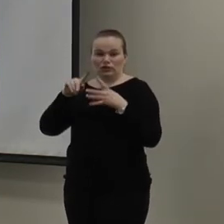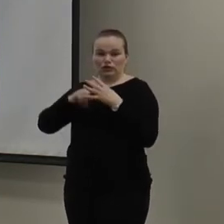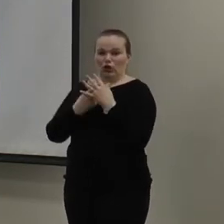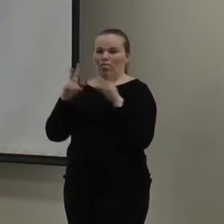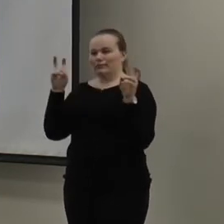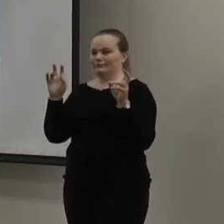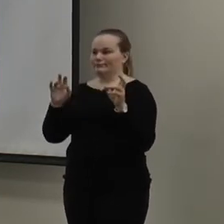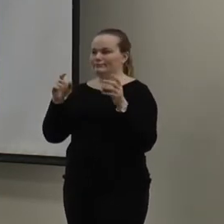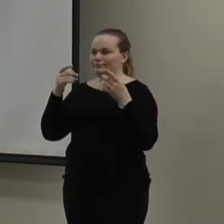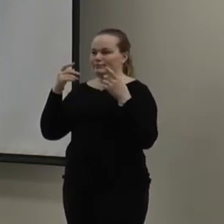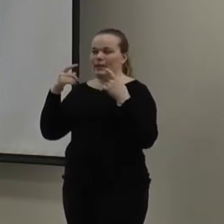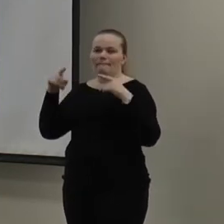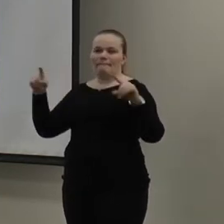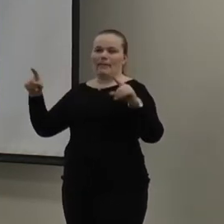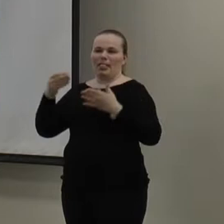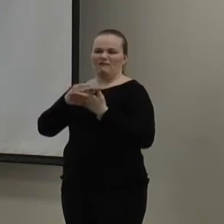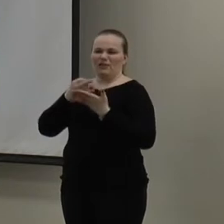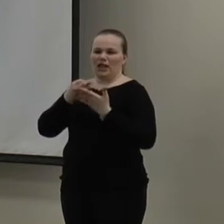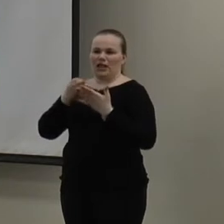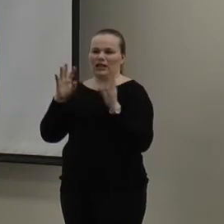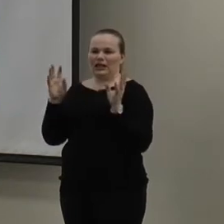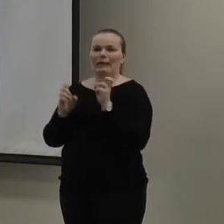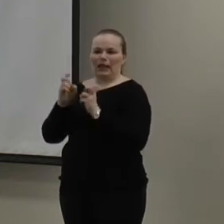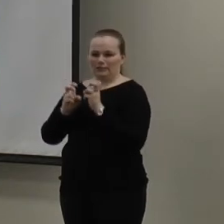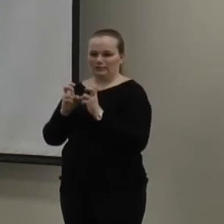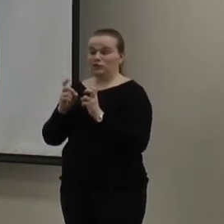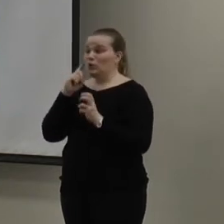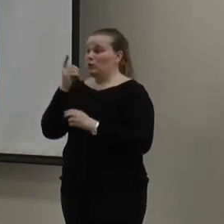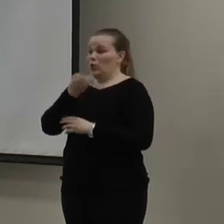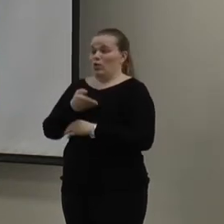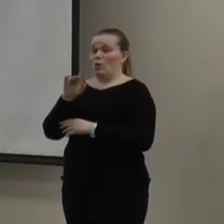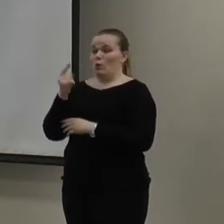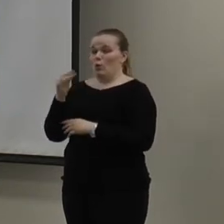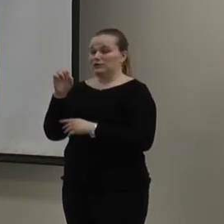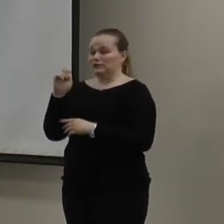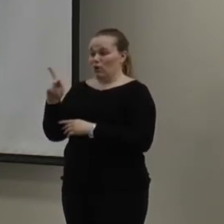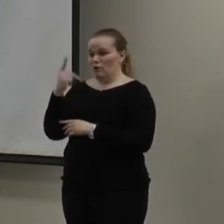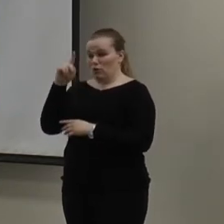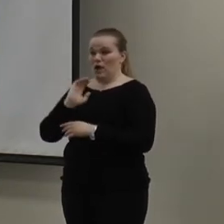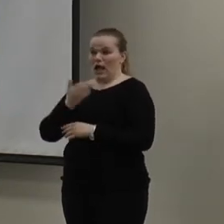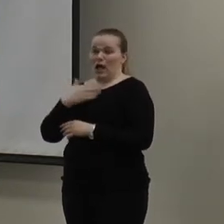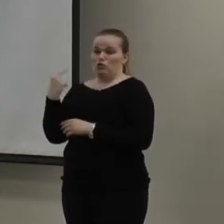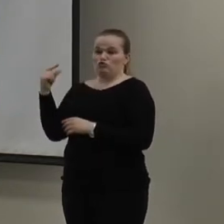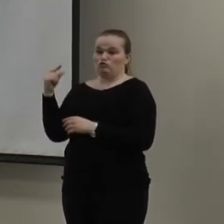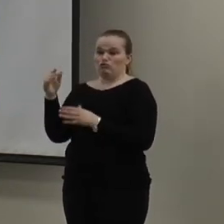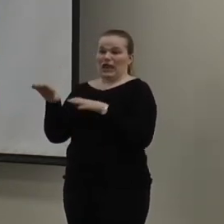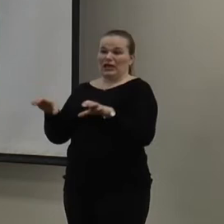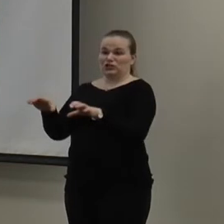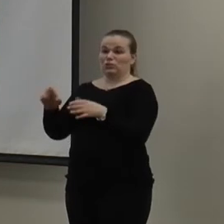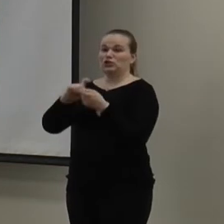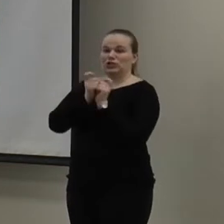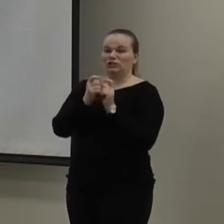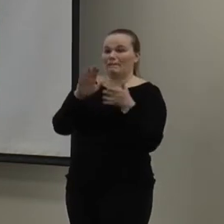Kickstarter campaign. So, we are going to be at One Spark for our local green action guide. We are turning it from paper to